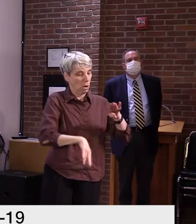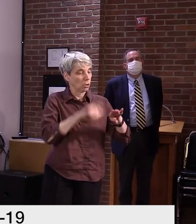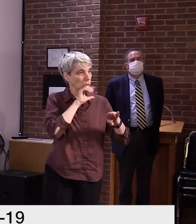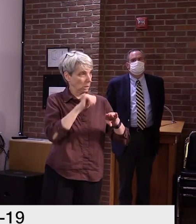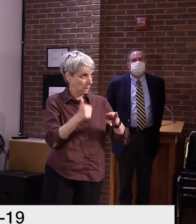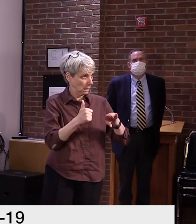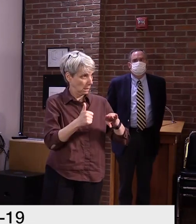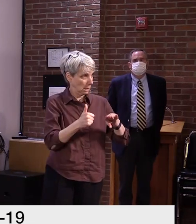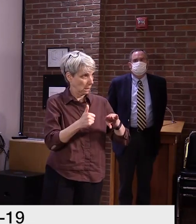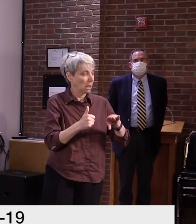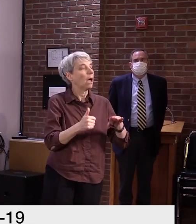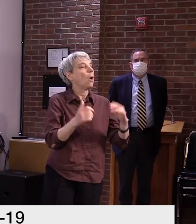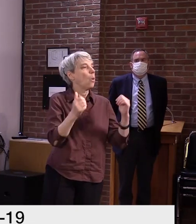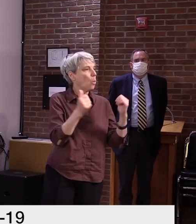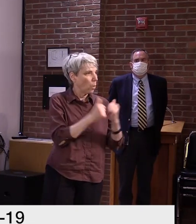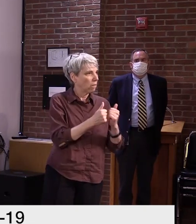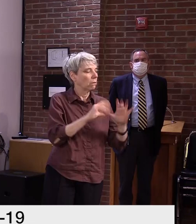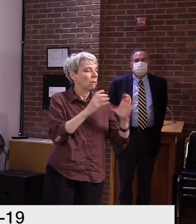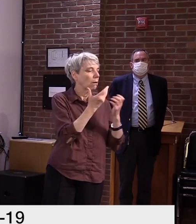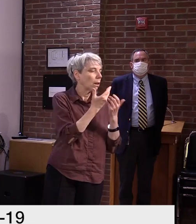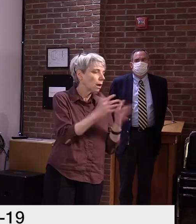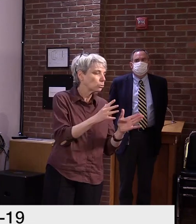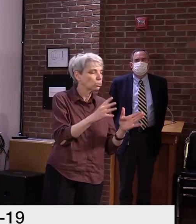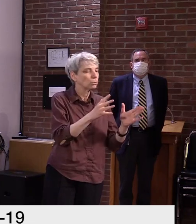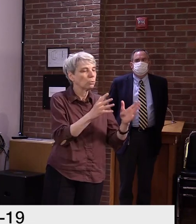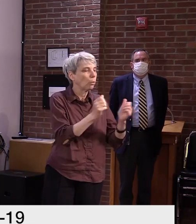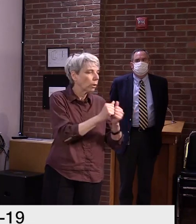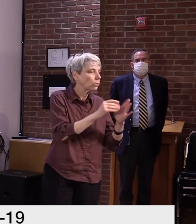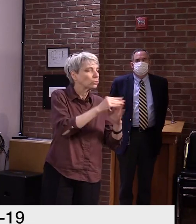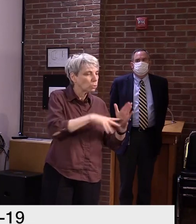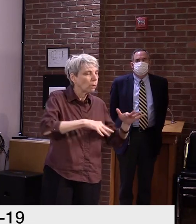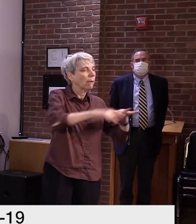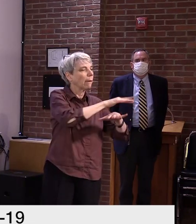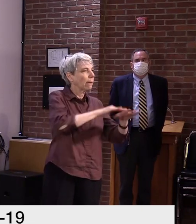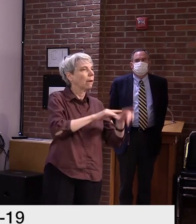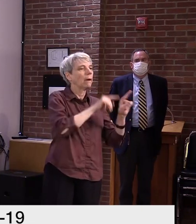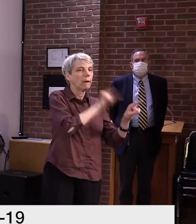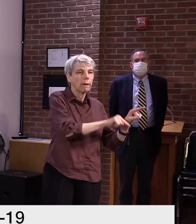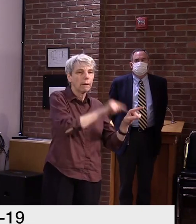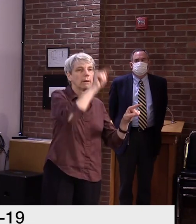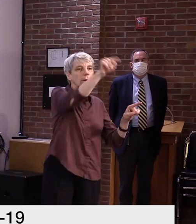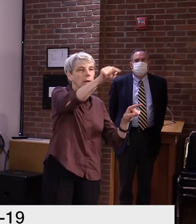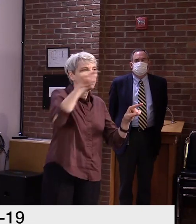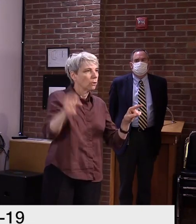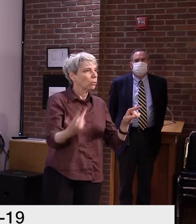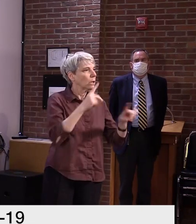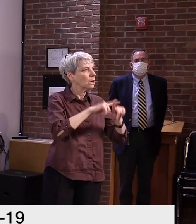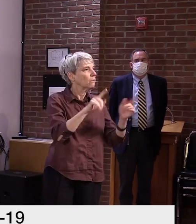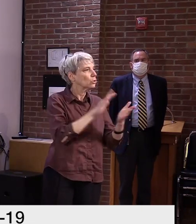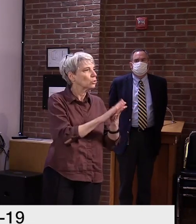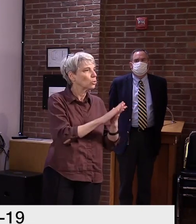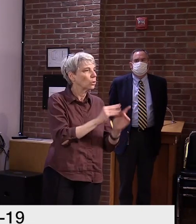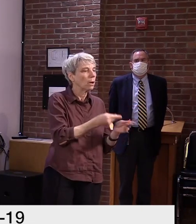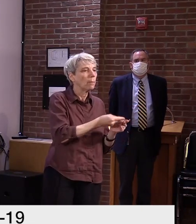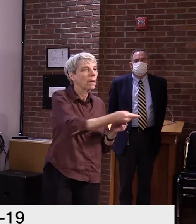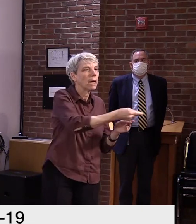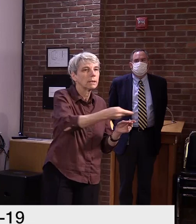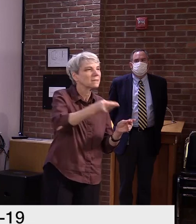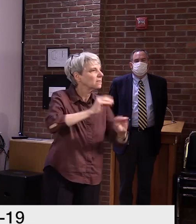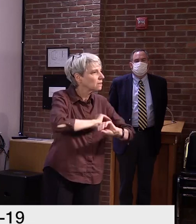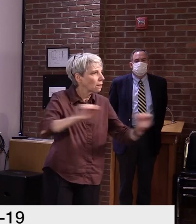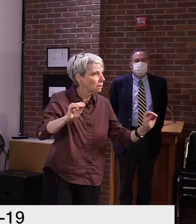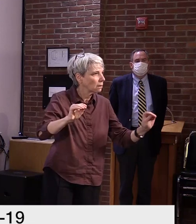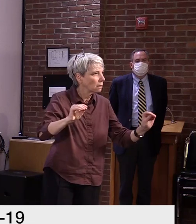classmates in three schools. There were no secondary cases. In Ireland, three children